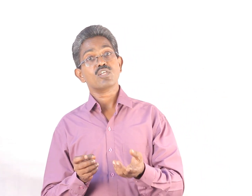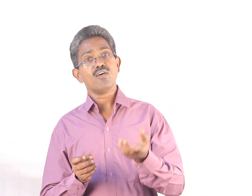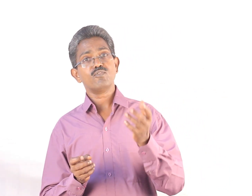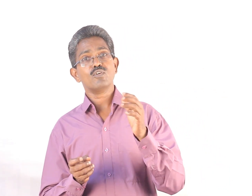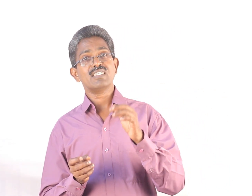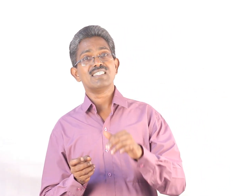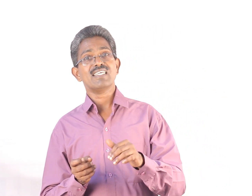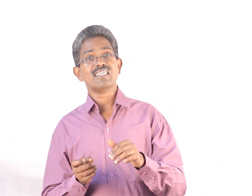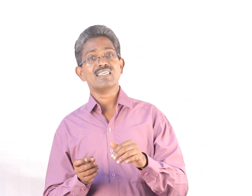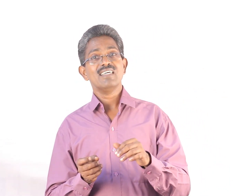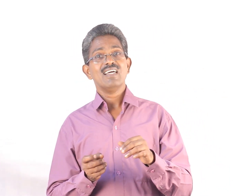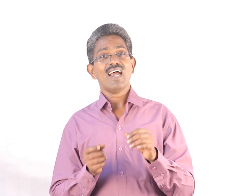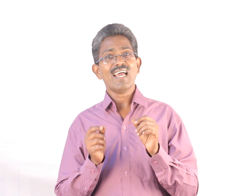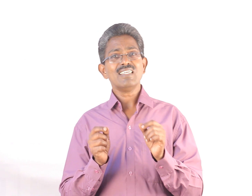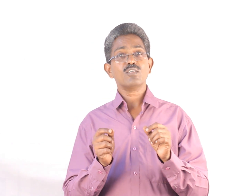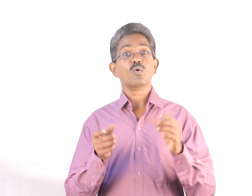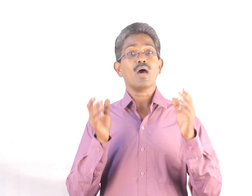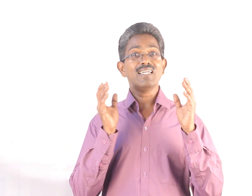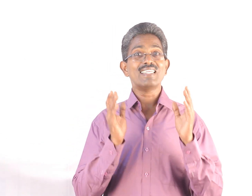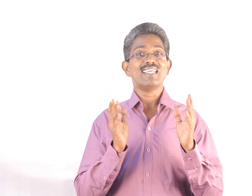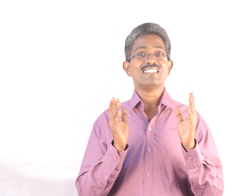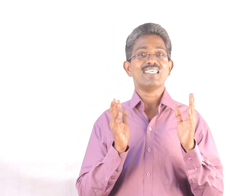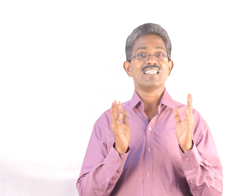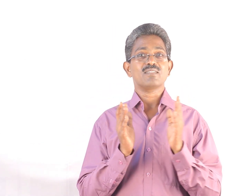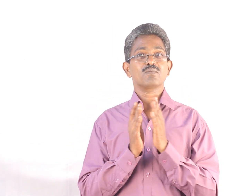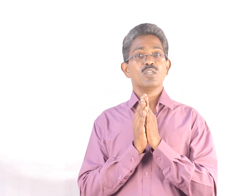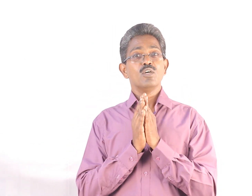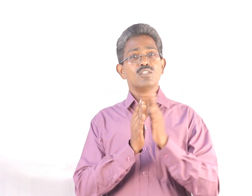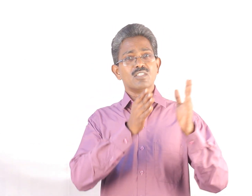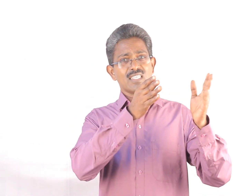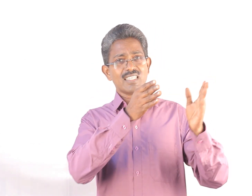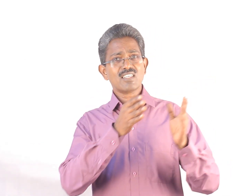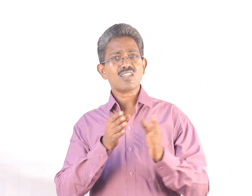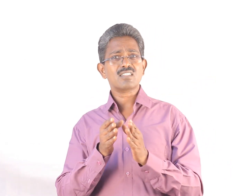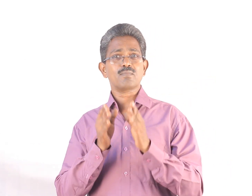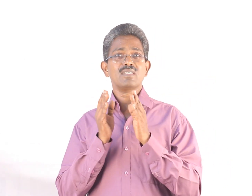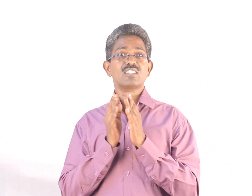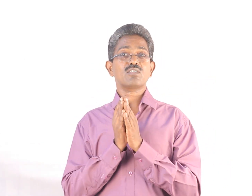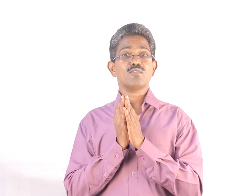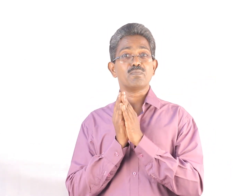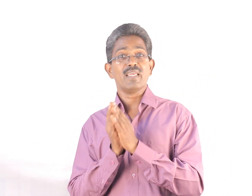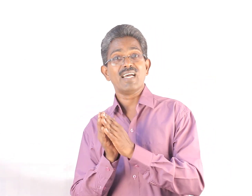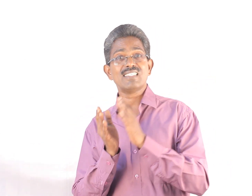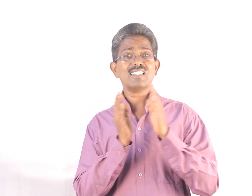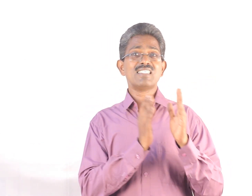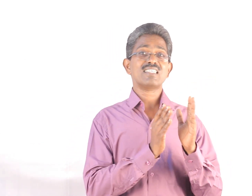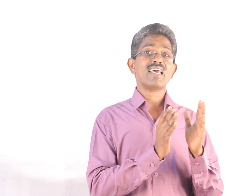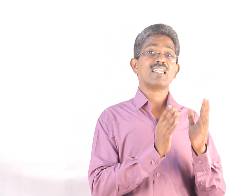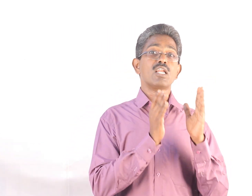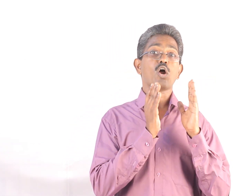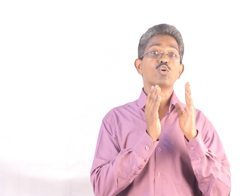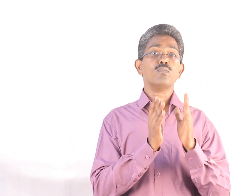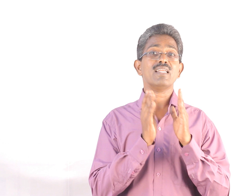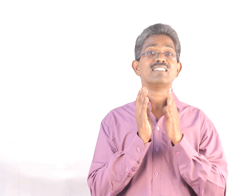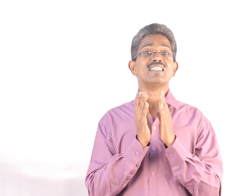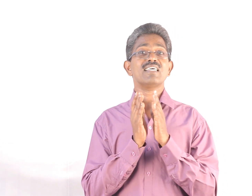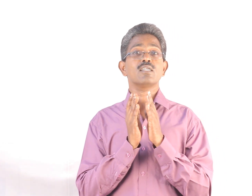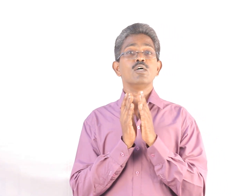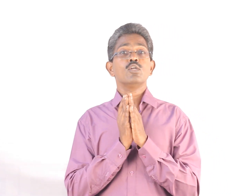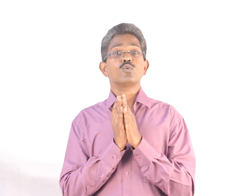software engineering and quality engineering. See these are the subjects which may assist an automobile engineer to